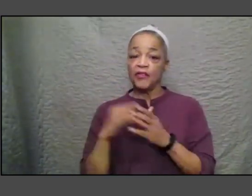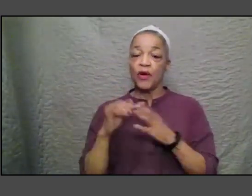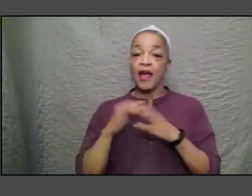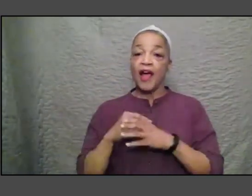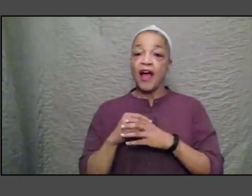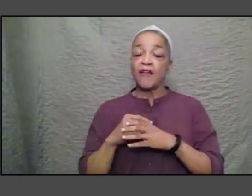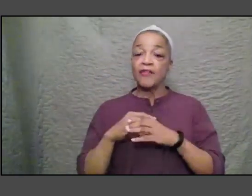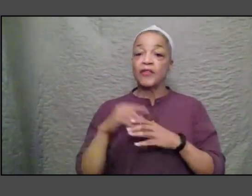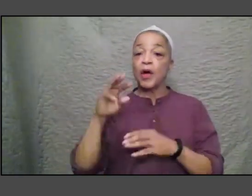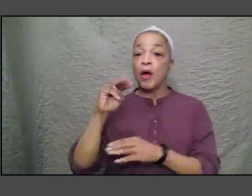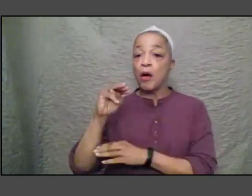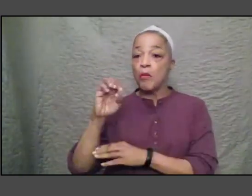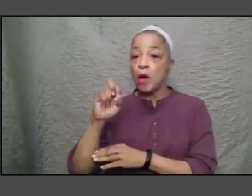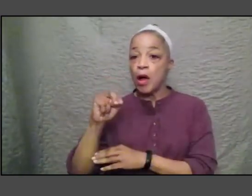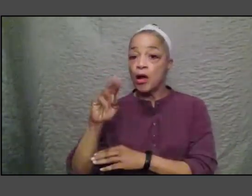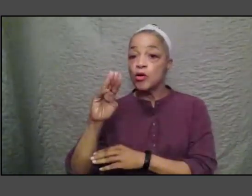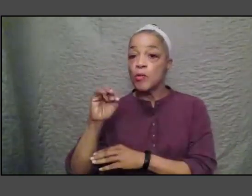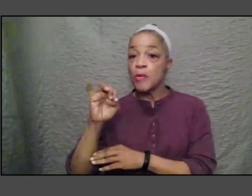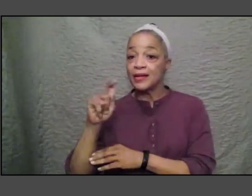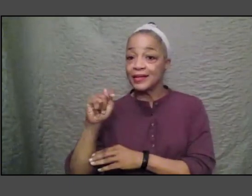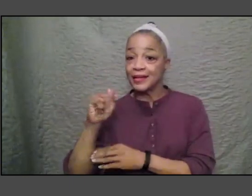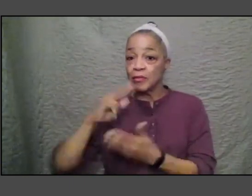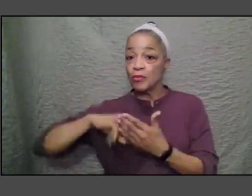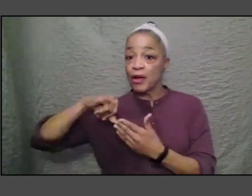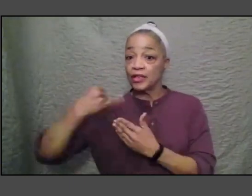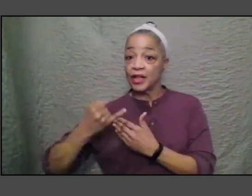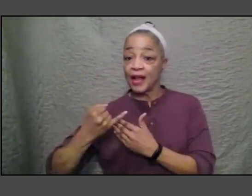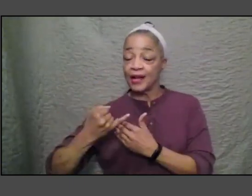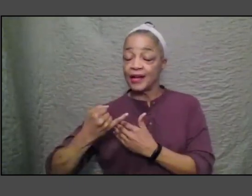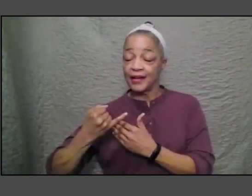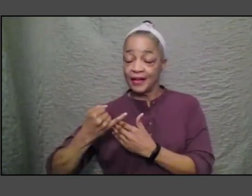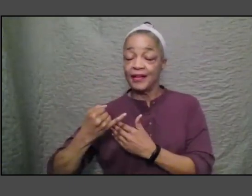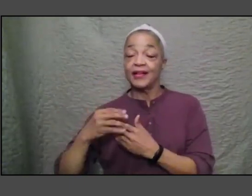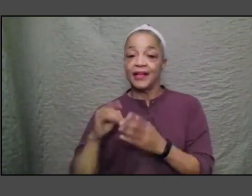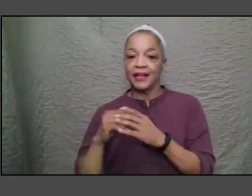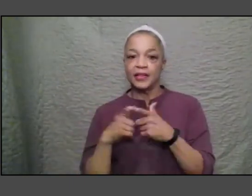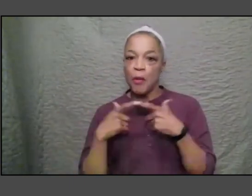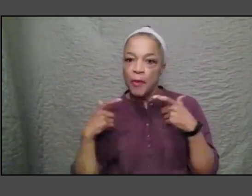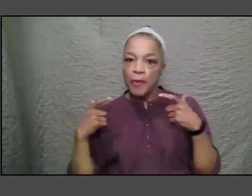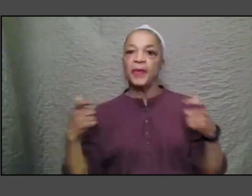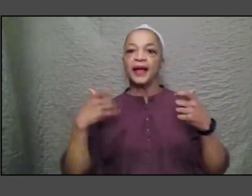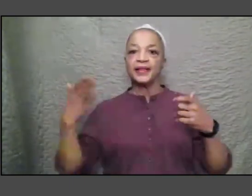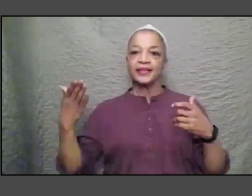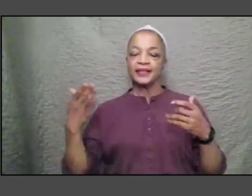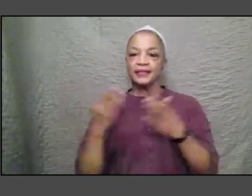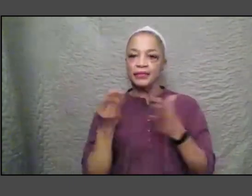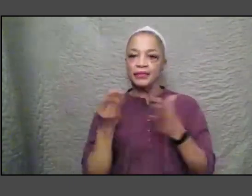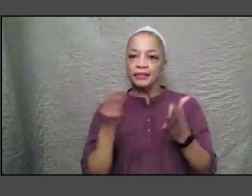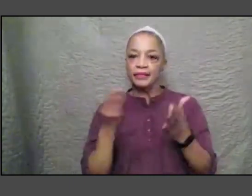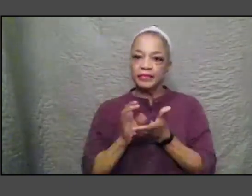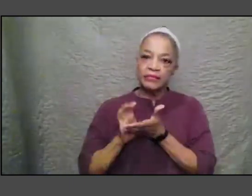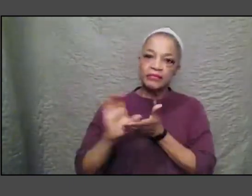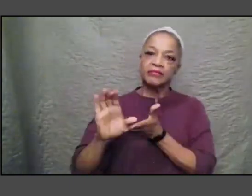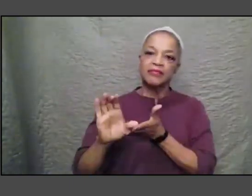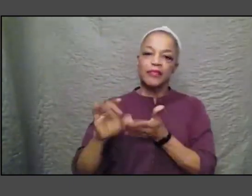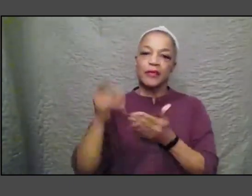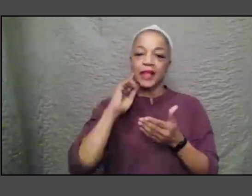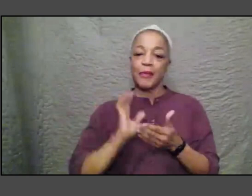where it's where we have dedicated it's our biggest initiative ever thinking about how our stories are told in commemorative space